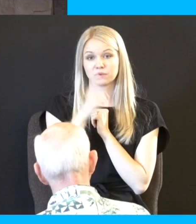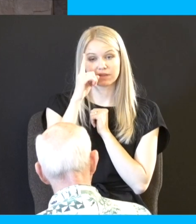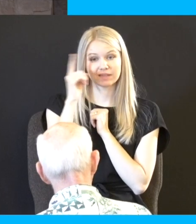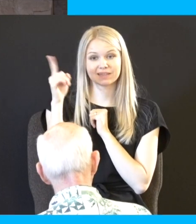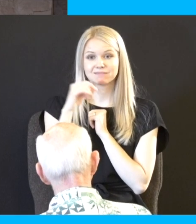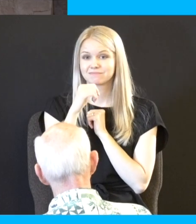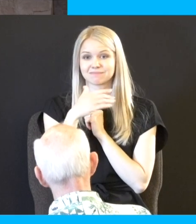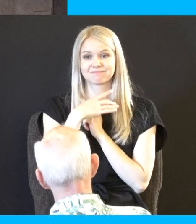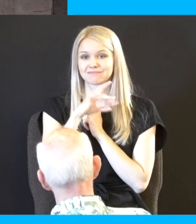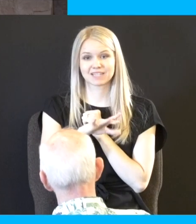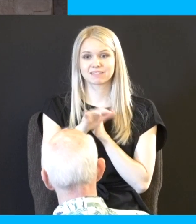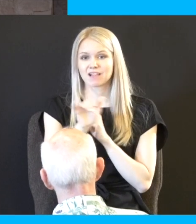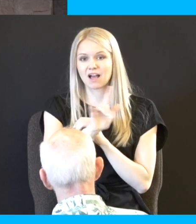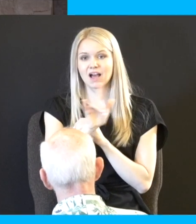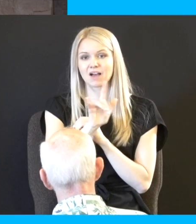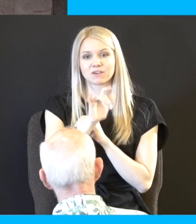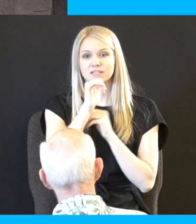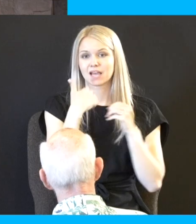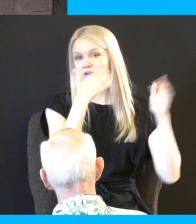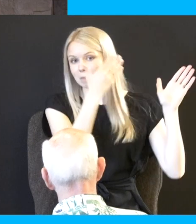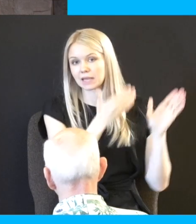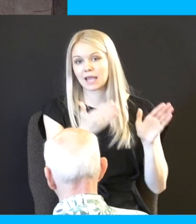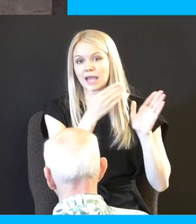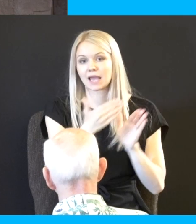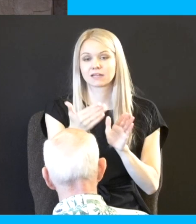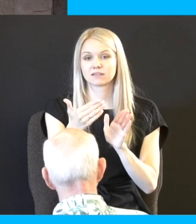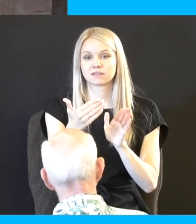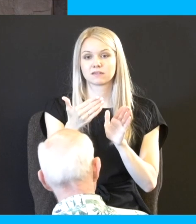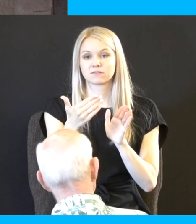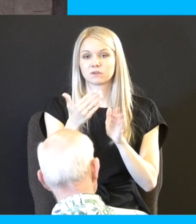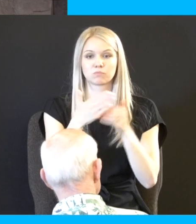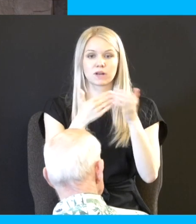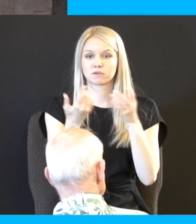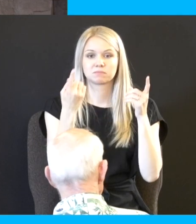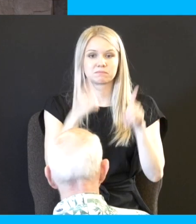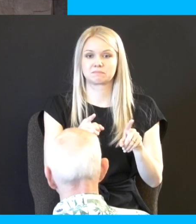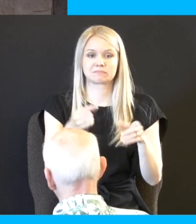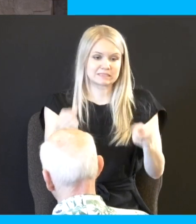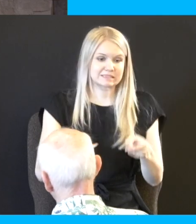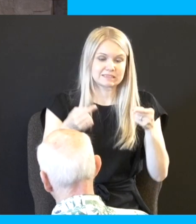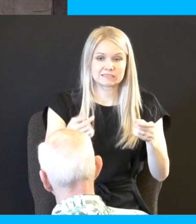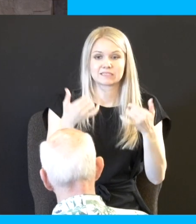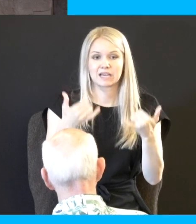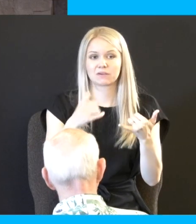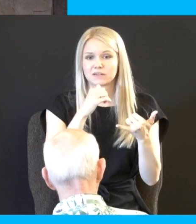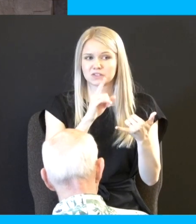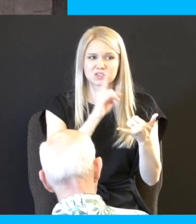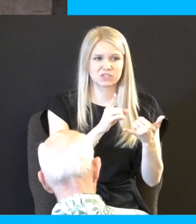you think he doesn't have a plan for whatever difficulty you're in right now not sure if you're going to have a job next Monday or whatever your thing you're